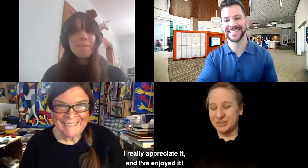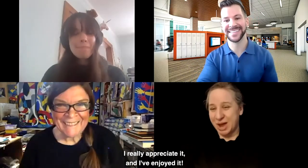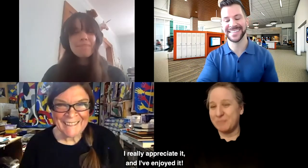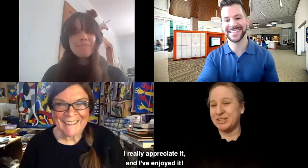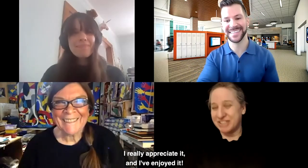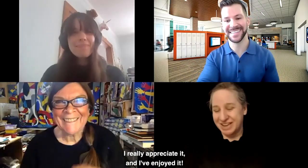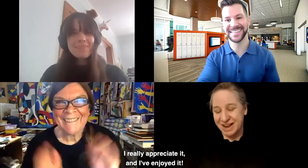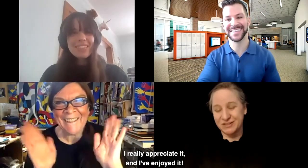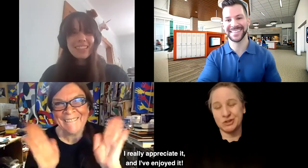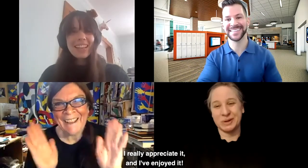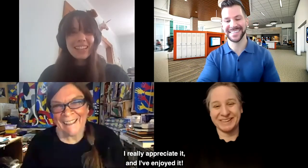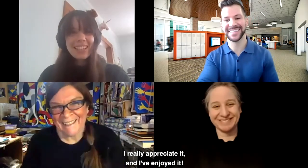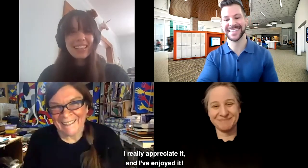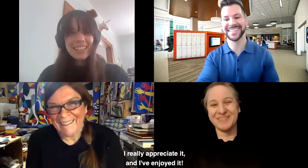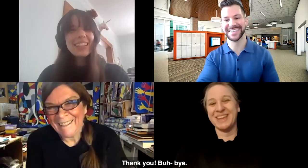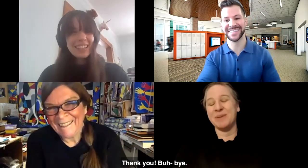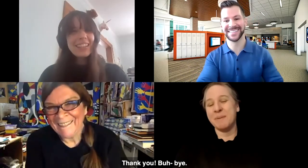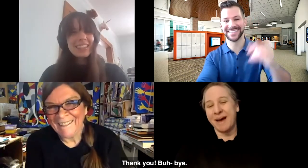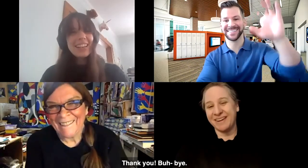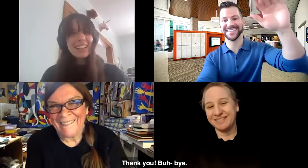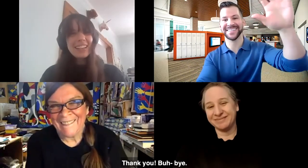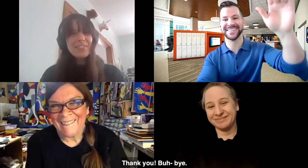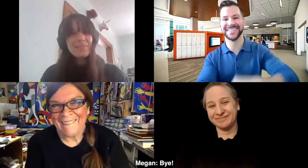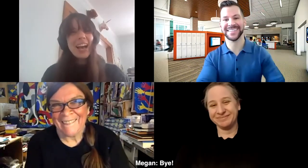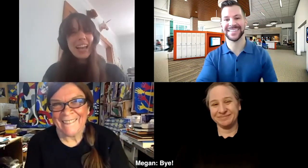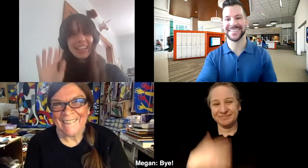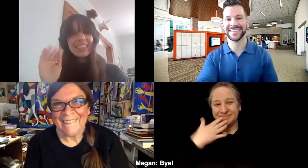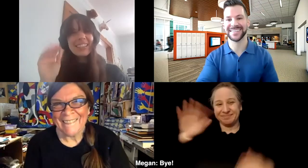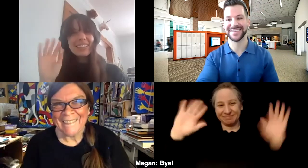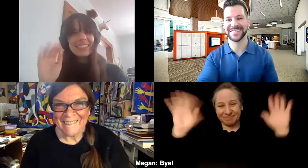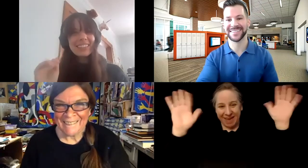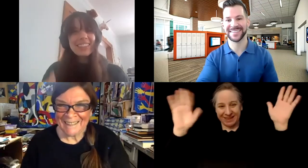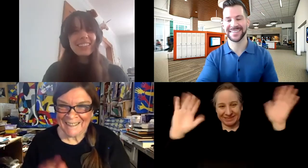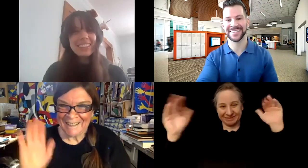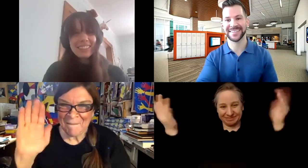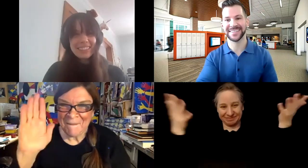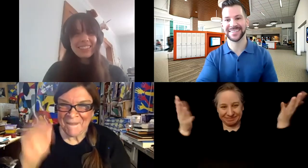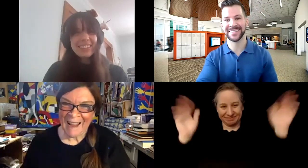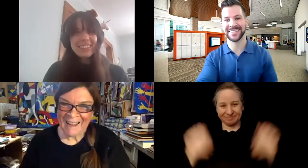really, I appreciate it and I've enjoyed it. Thank you. Bye-bye. Bye. Video ends.